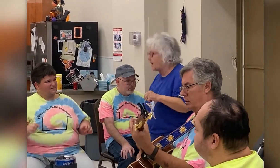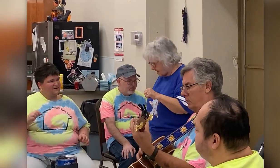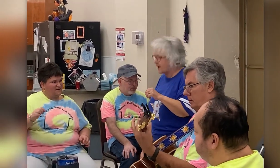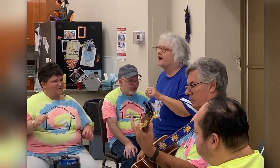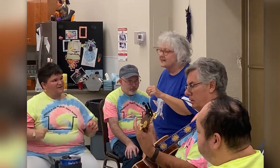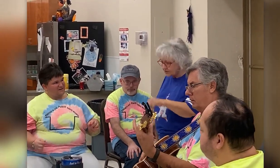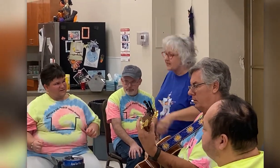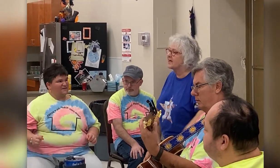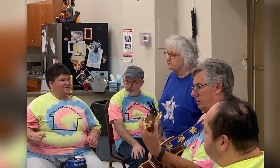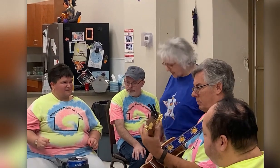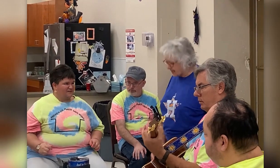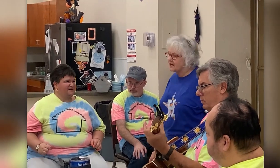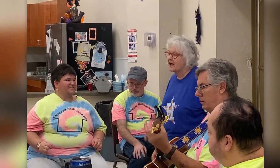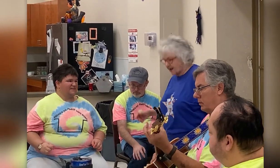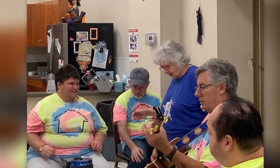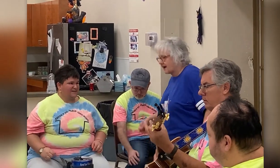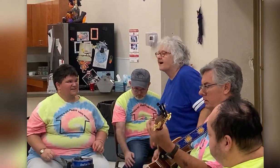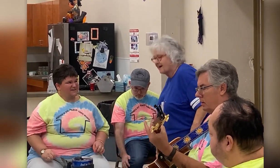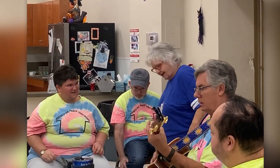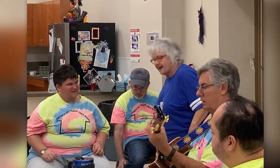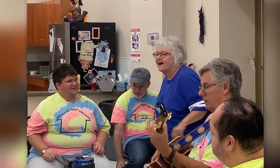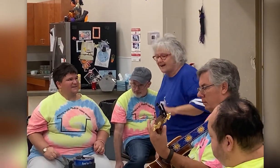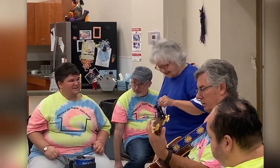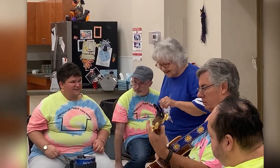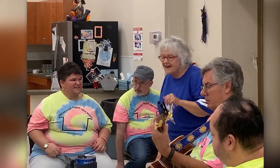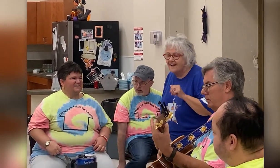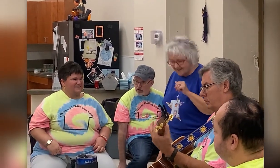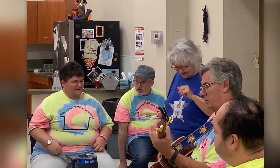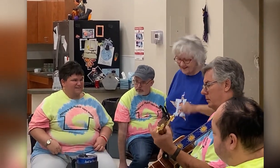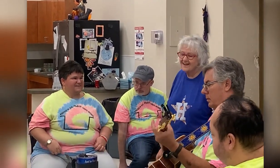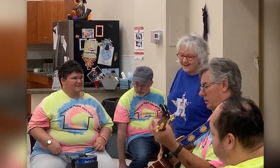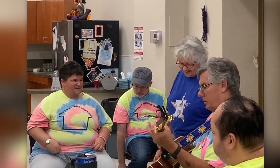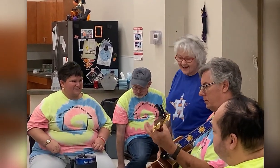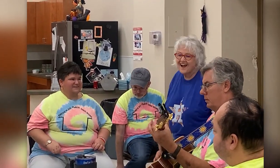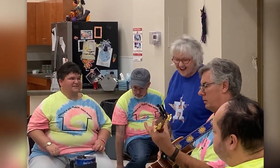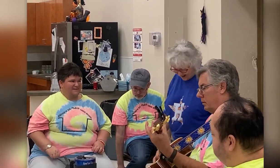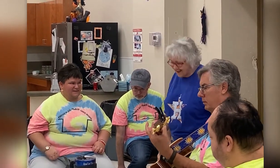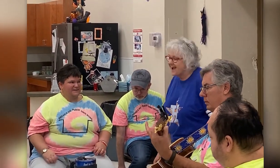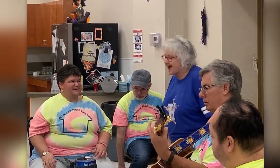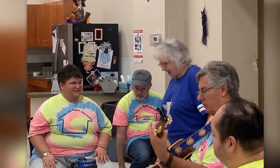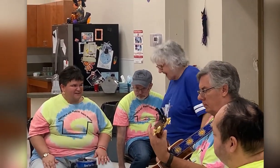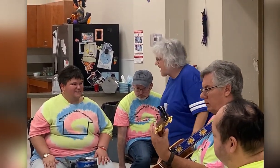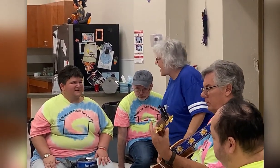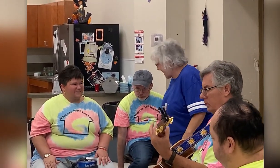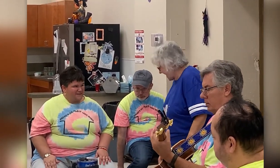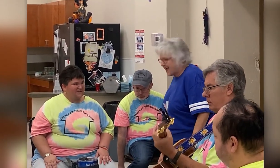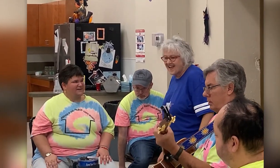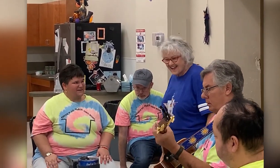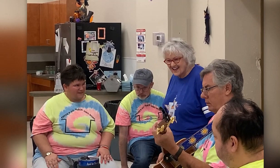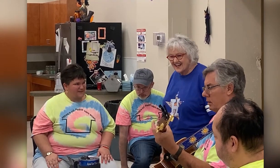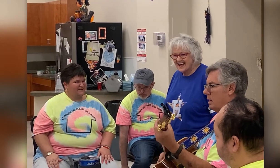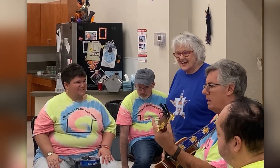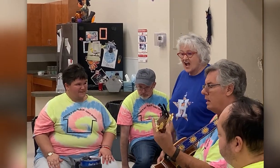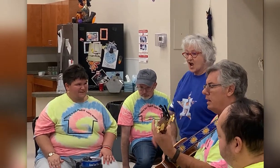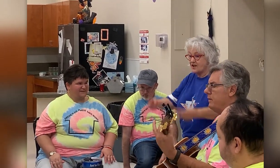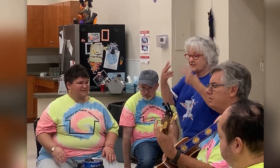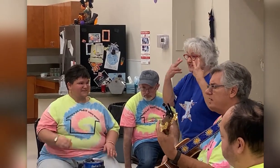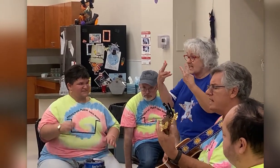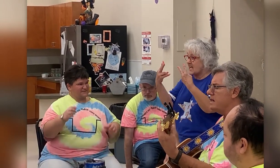See the headbanding Yeah, I can fight for that Yeah, I can fight for that See the machine,